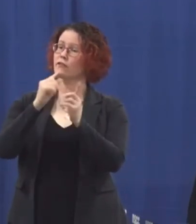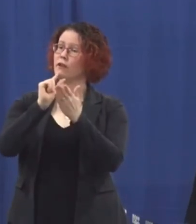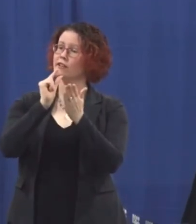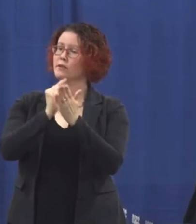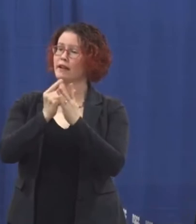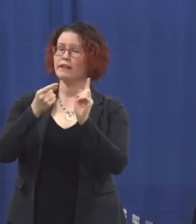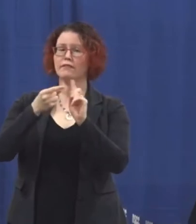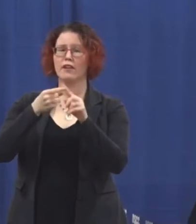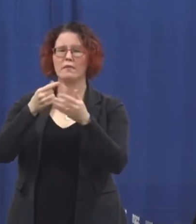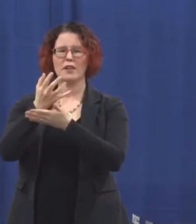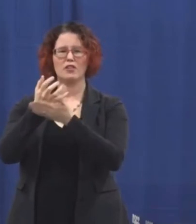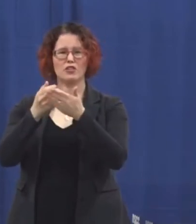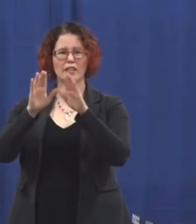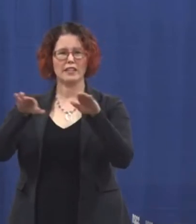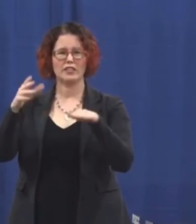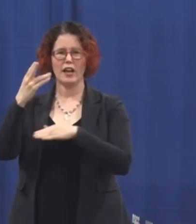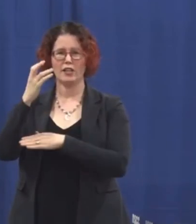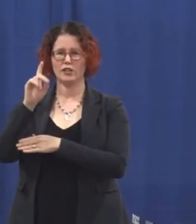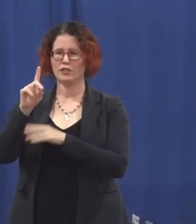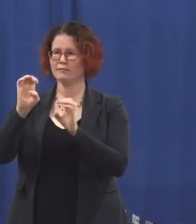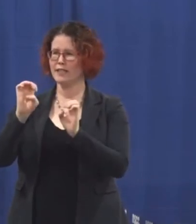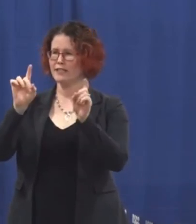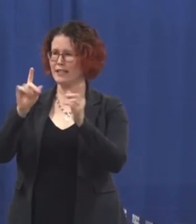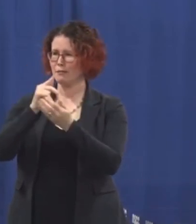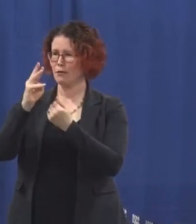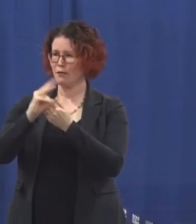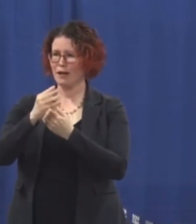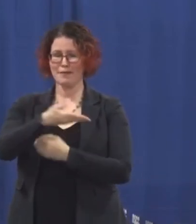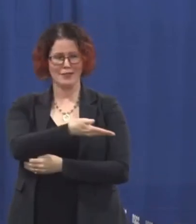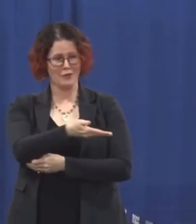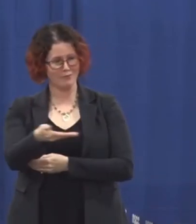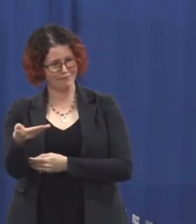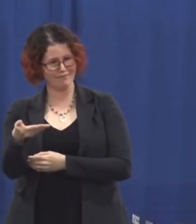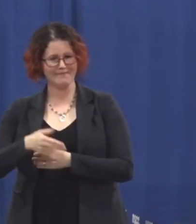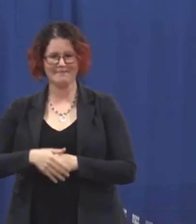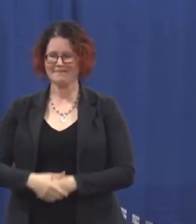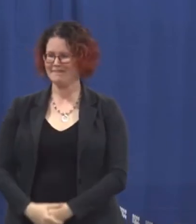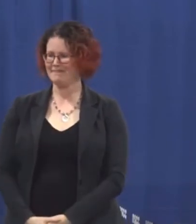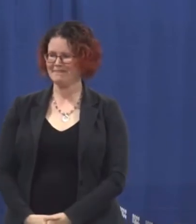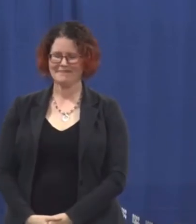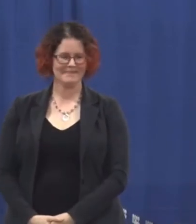early childhood education program and if I could please welcome Christine to the stage